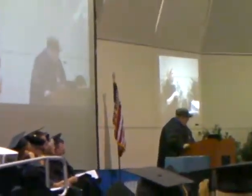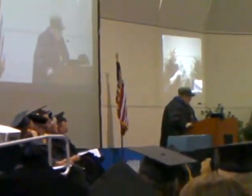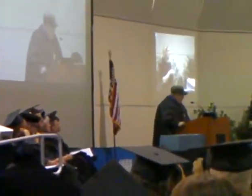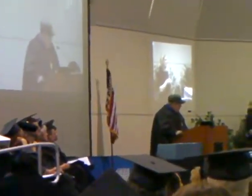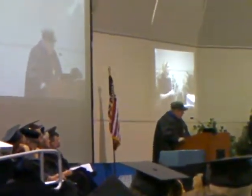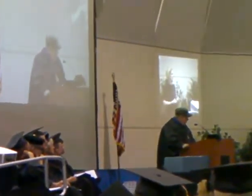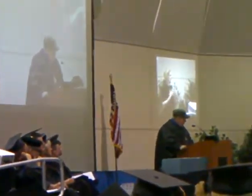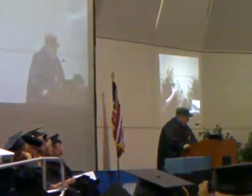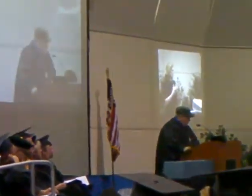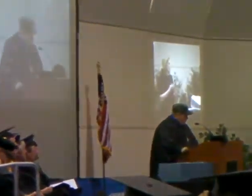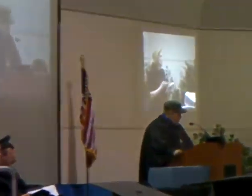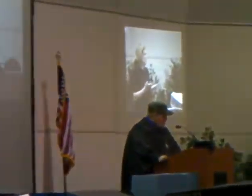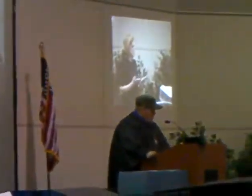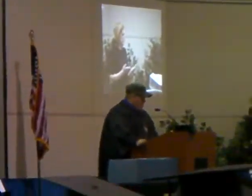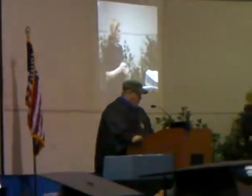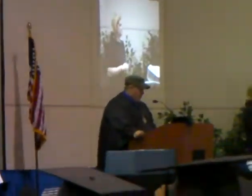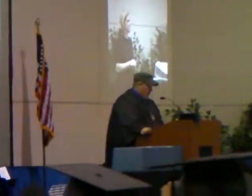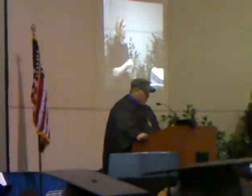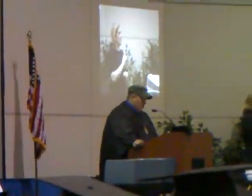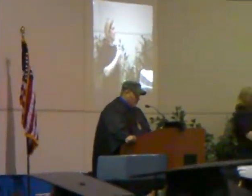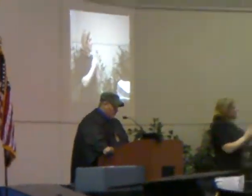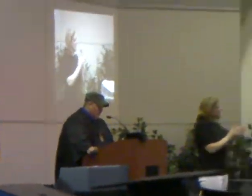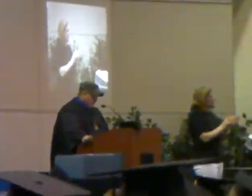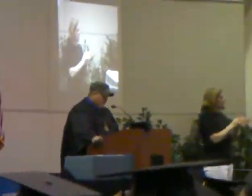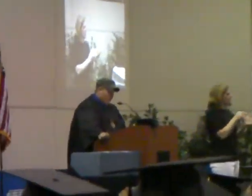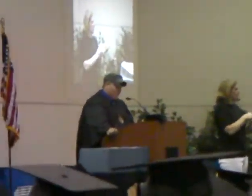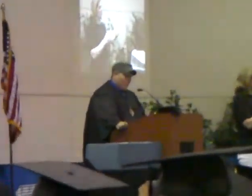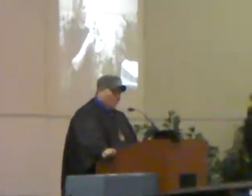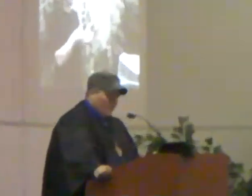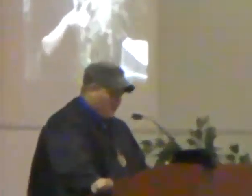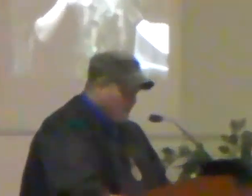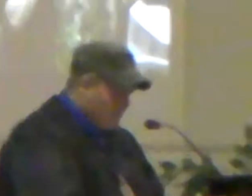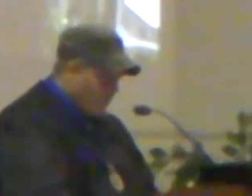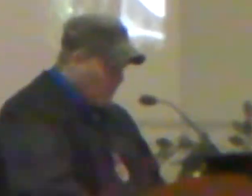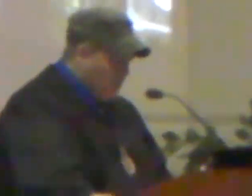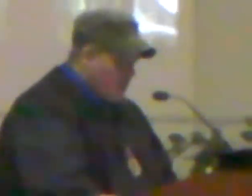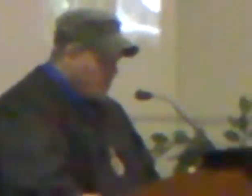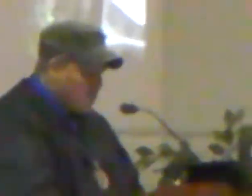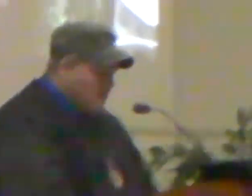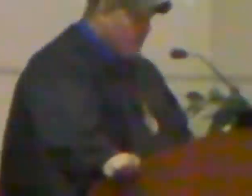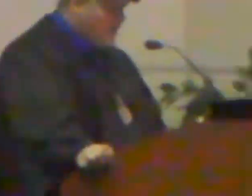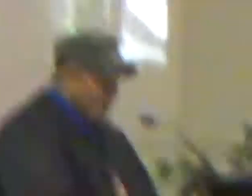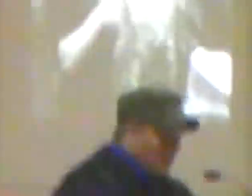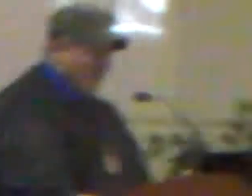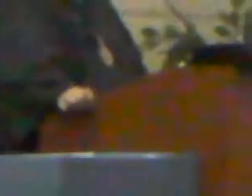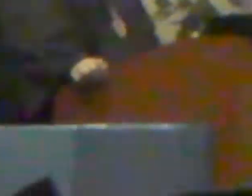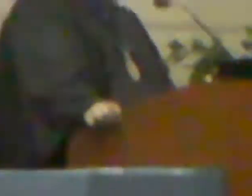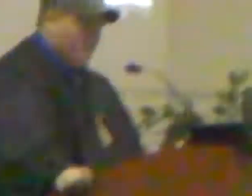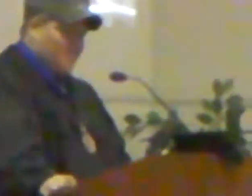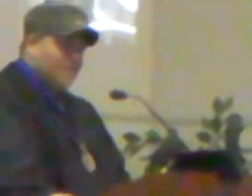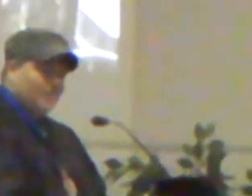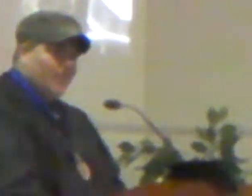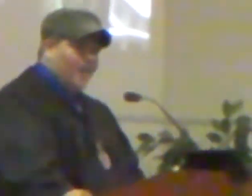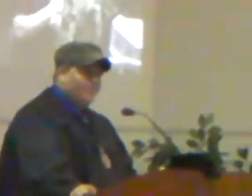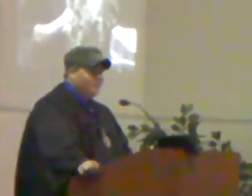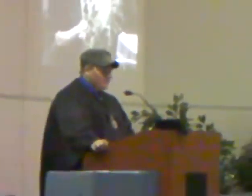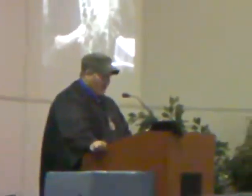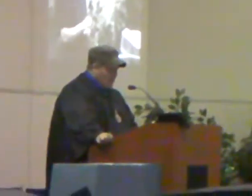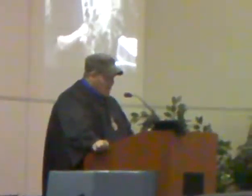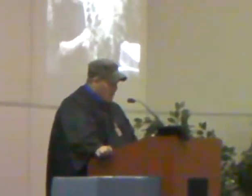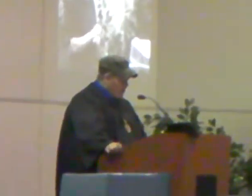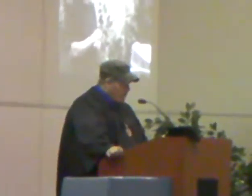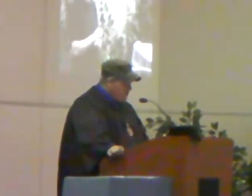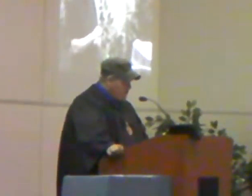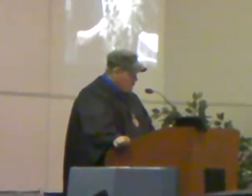They demonstrate this commitment to the students very well. The mission statement is to guide for the students, like